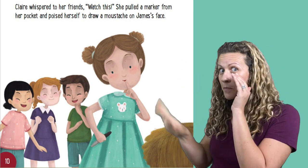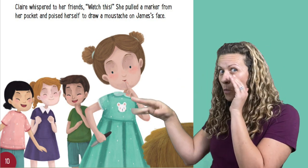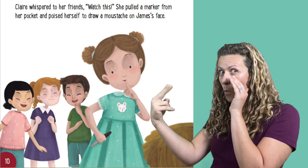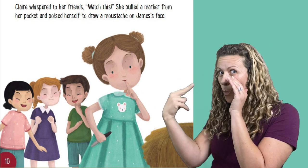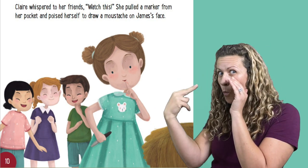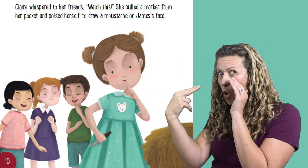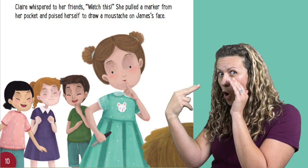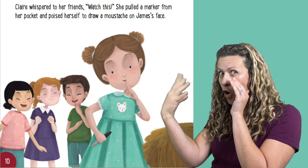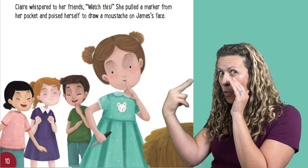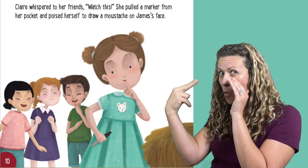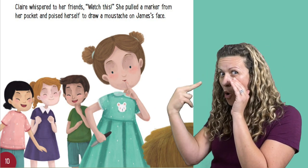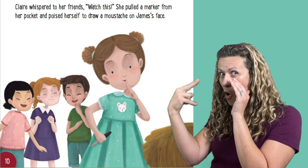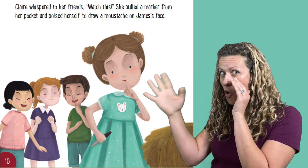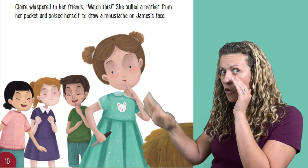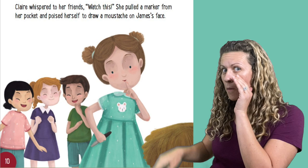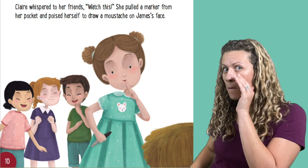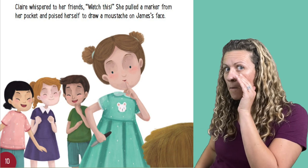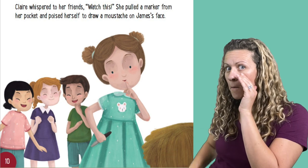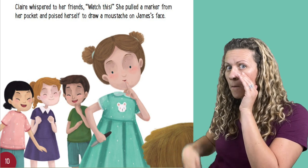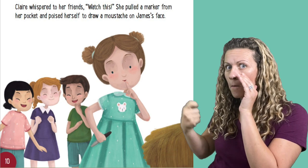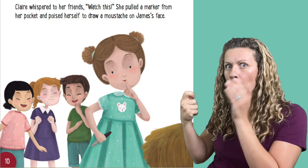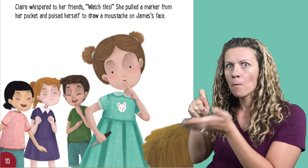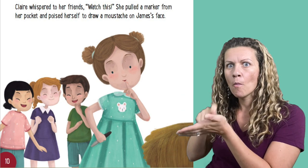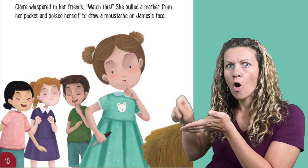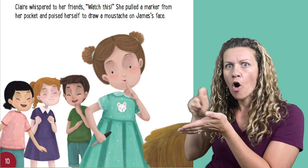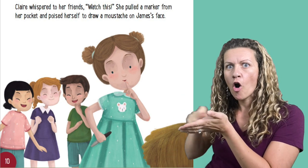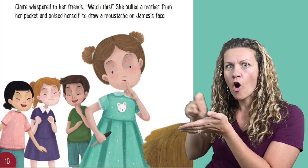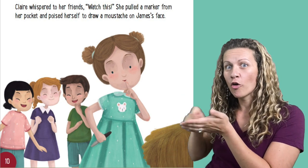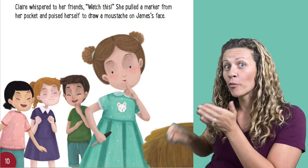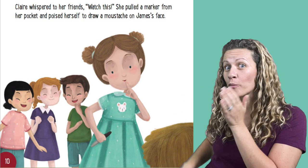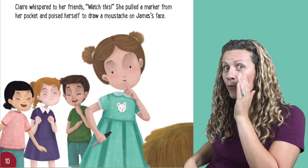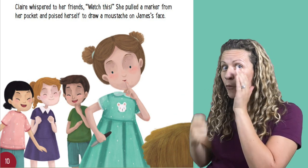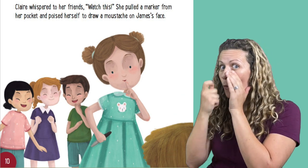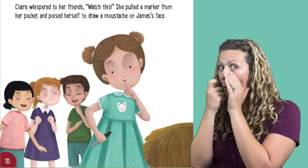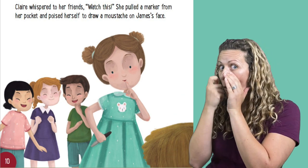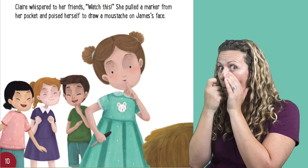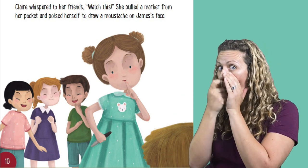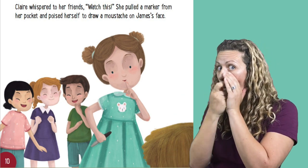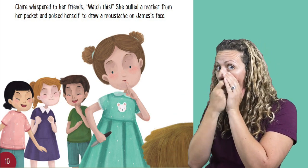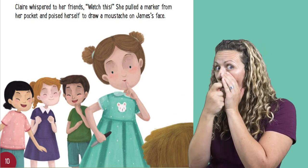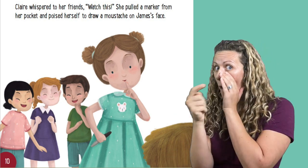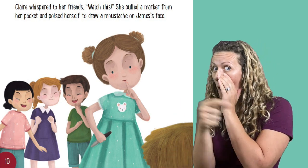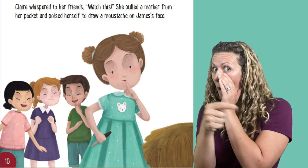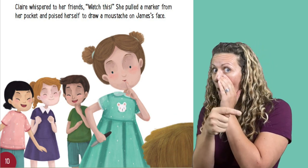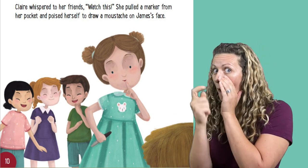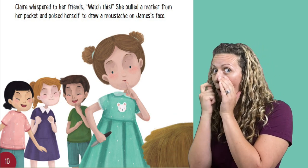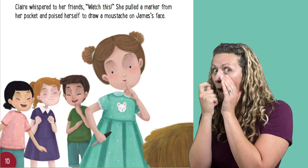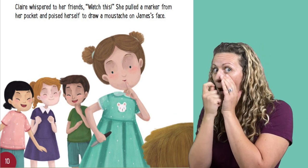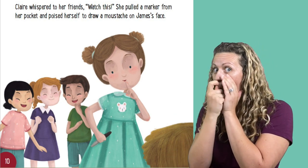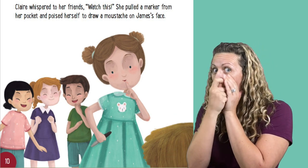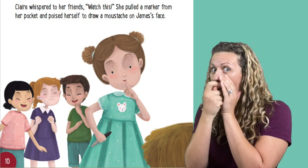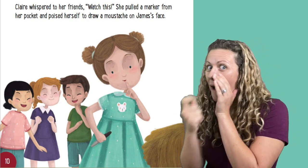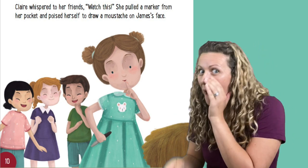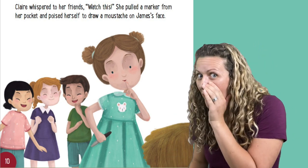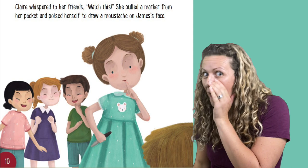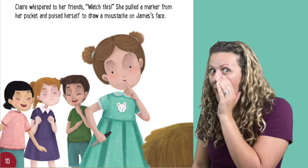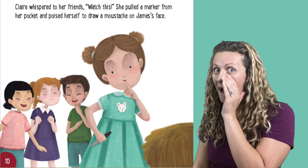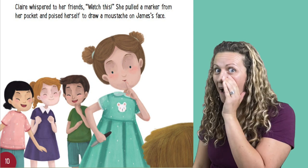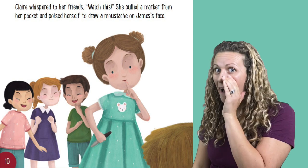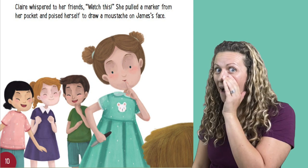Watch this! She pulled a marker from her pocket and poised herself to